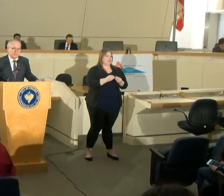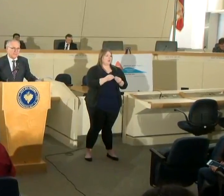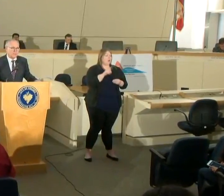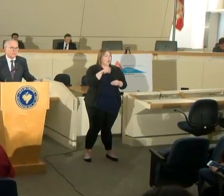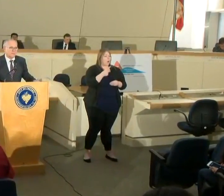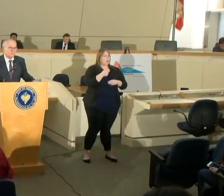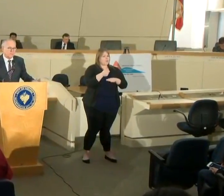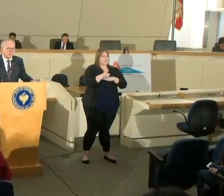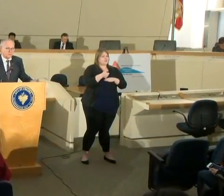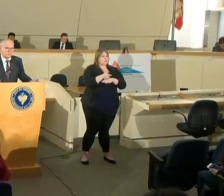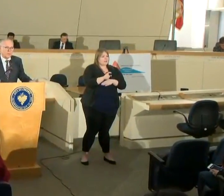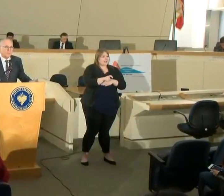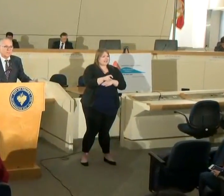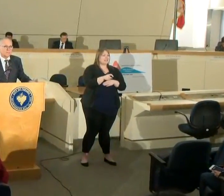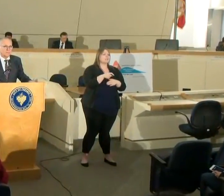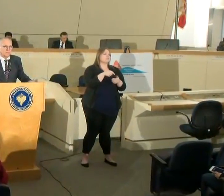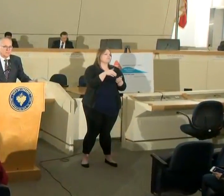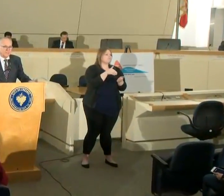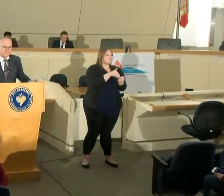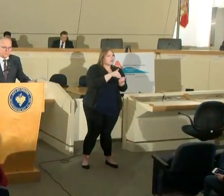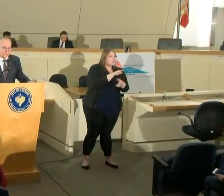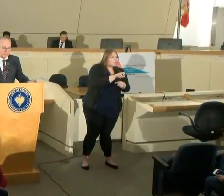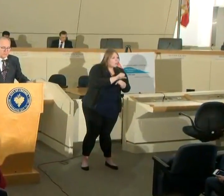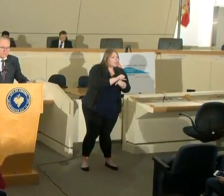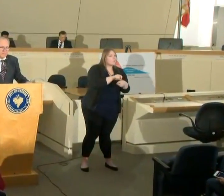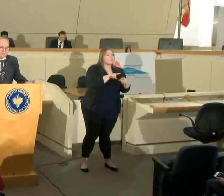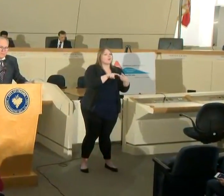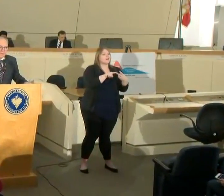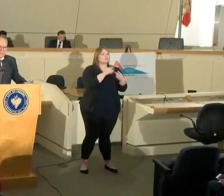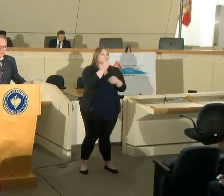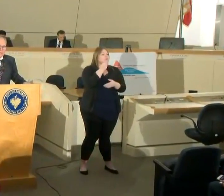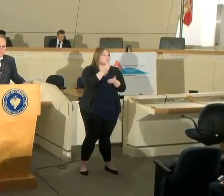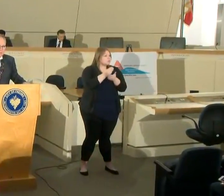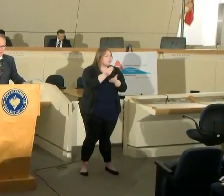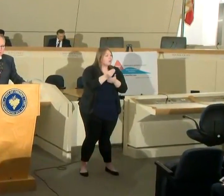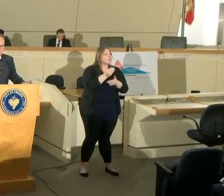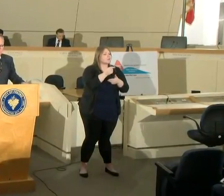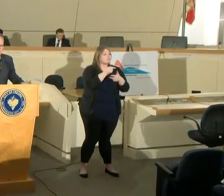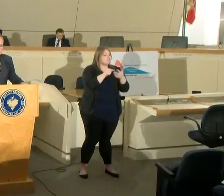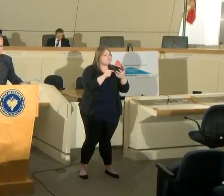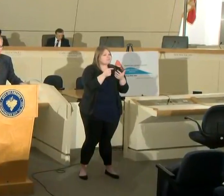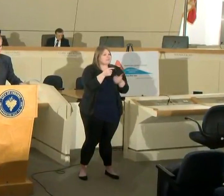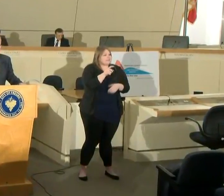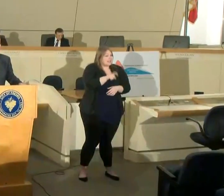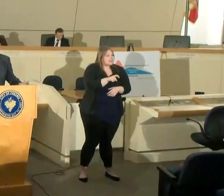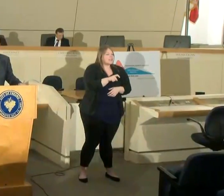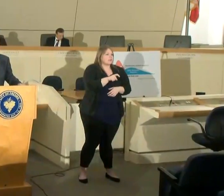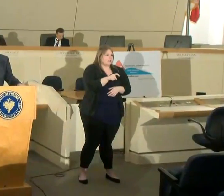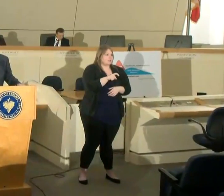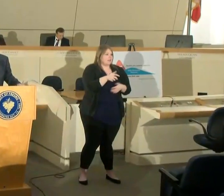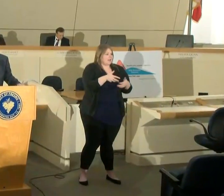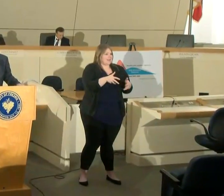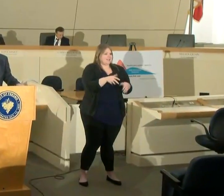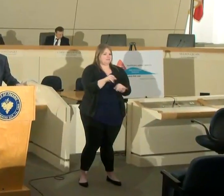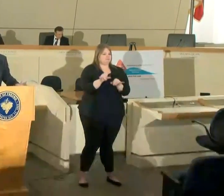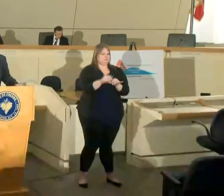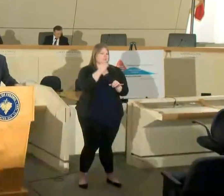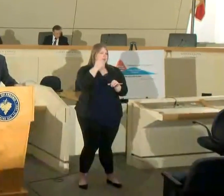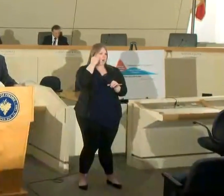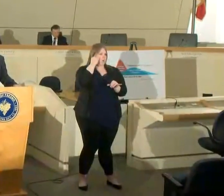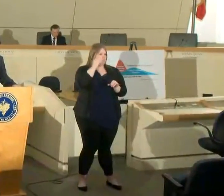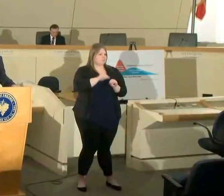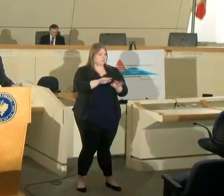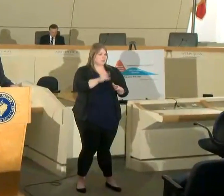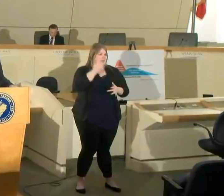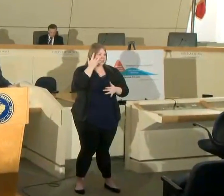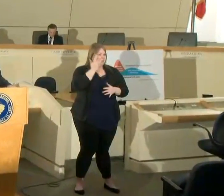necessary like going to doctor's appointments picking up groceries and so on to isolate yourself and the spread of this disease and